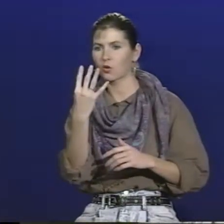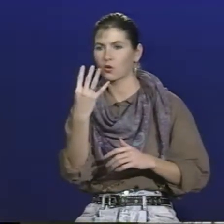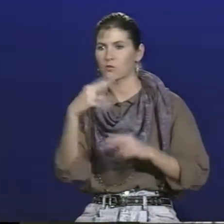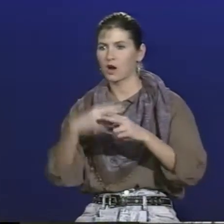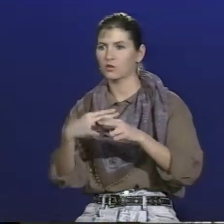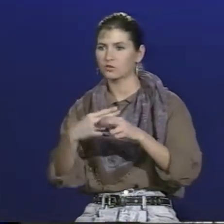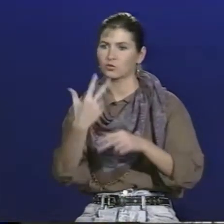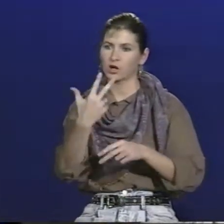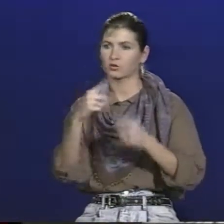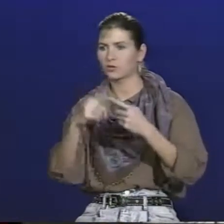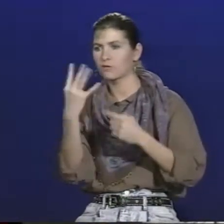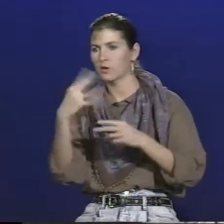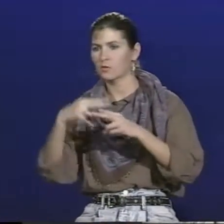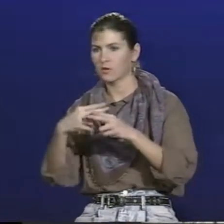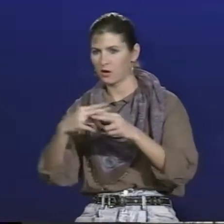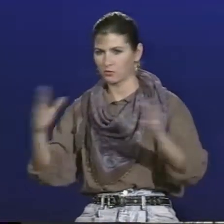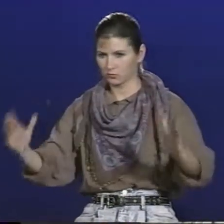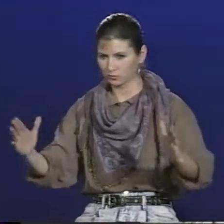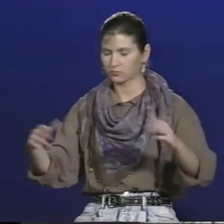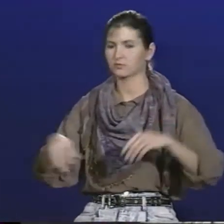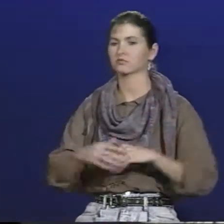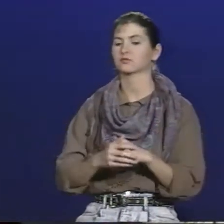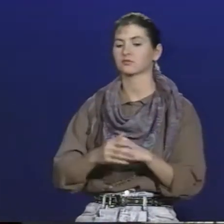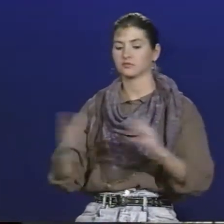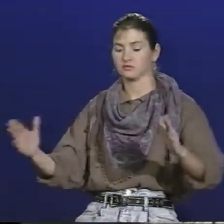Which means that it should weigh three to four pounds.